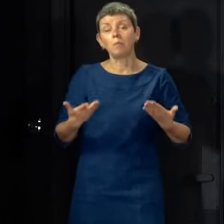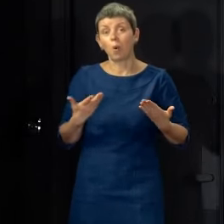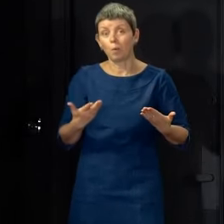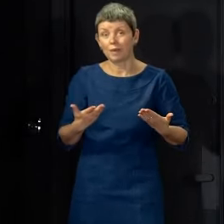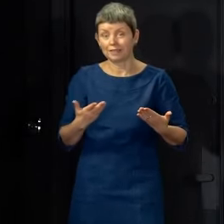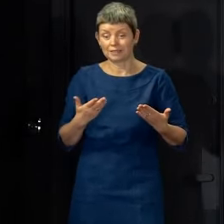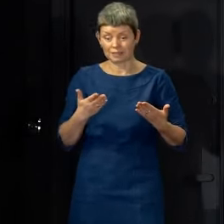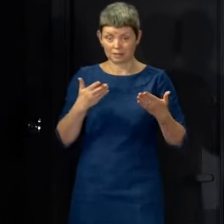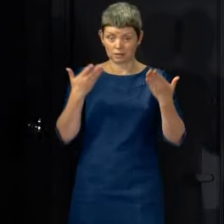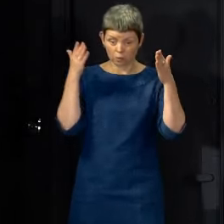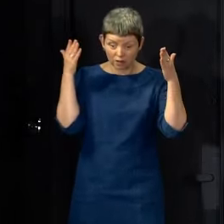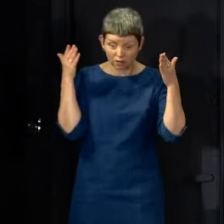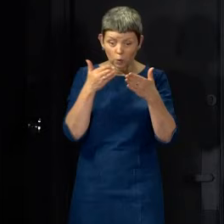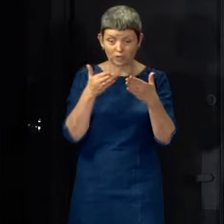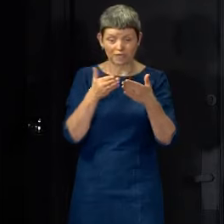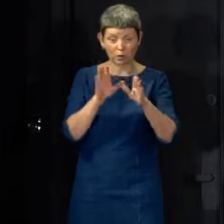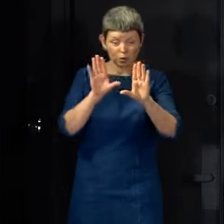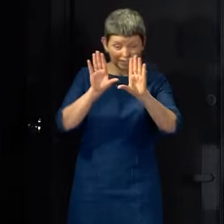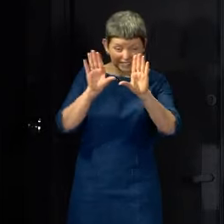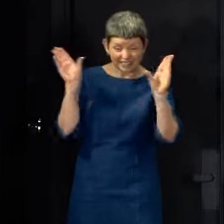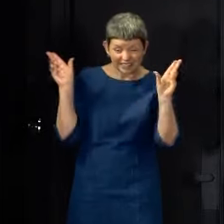it is the vital foundation that we have to build. this. back.